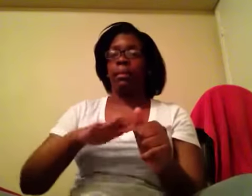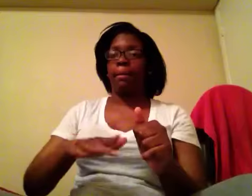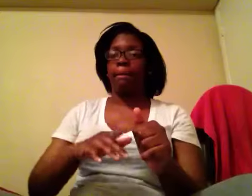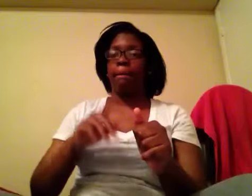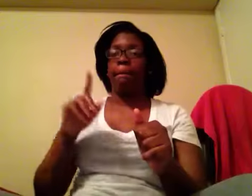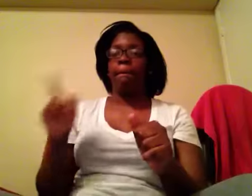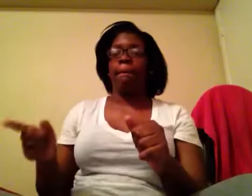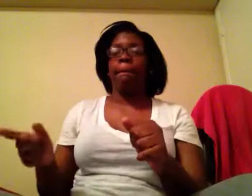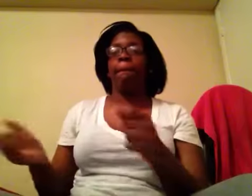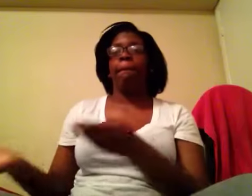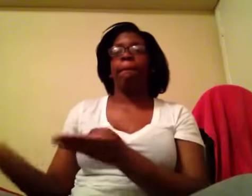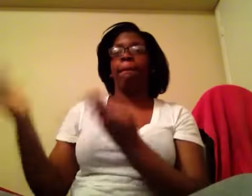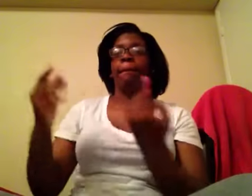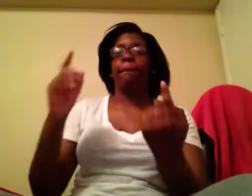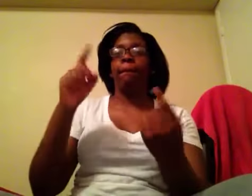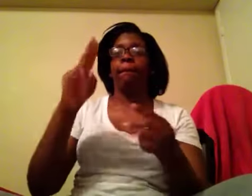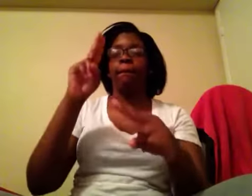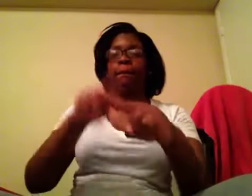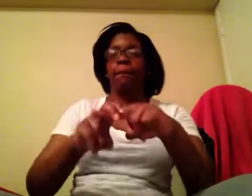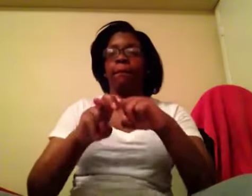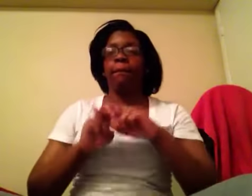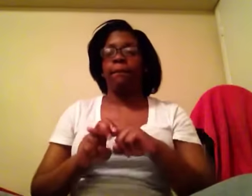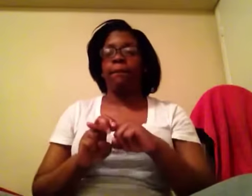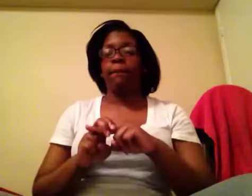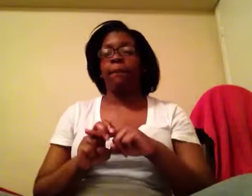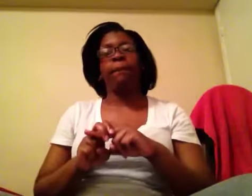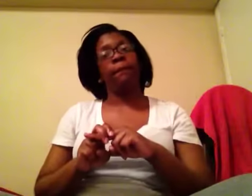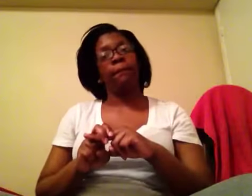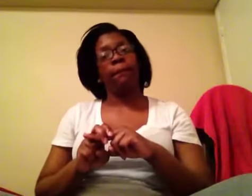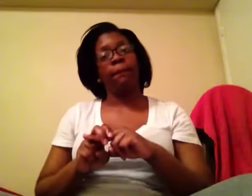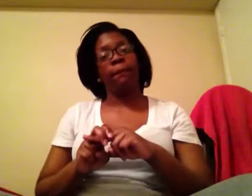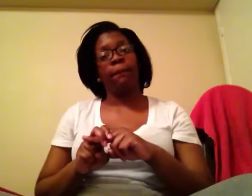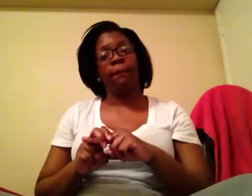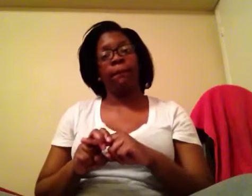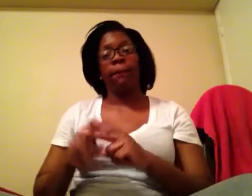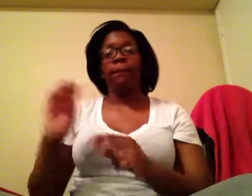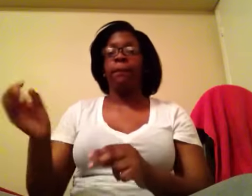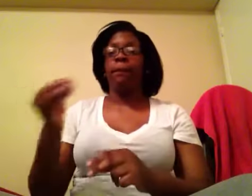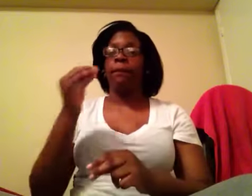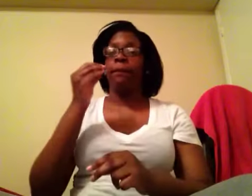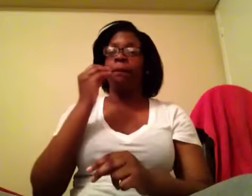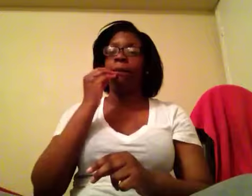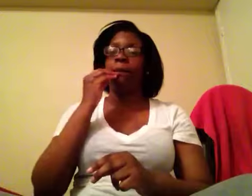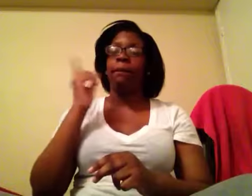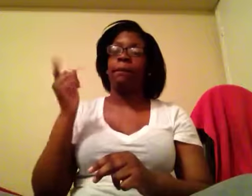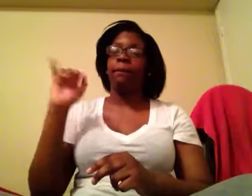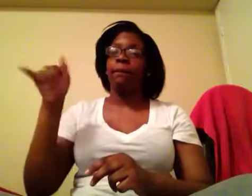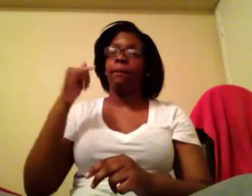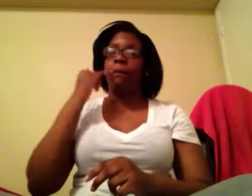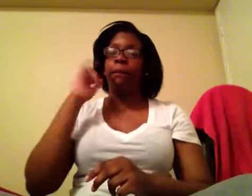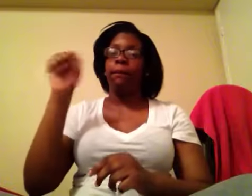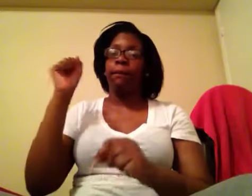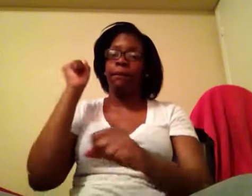She carried her tuffet and sat down on it, eating her juice and crackers.